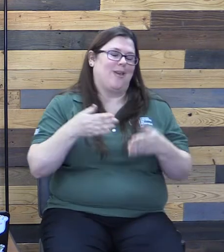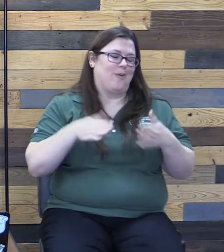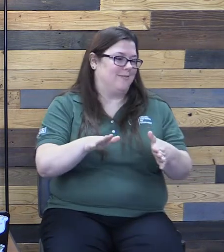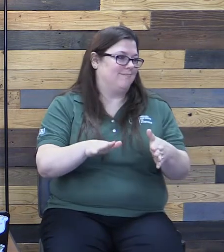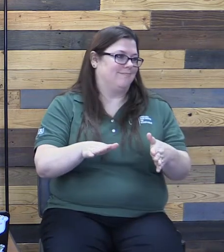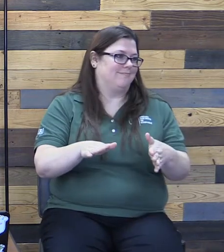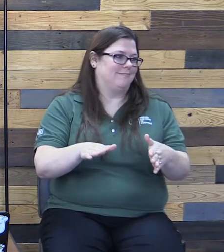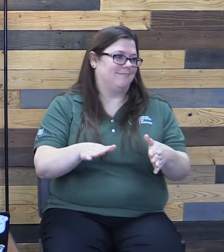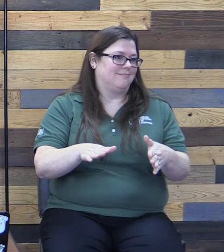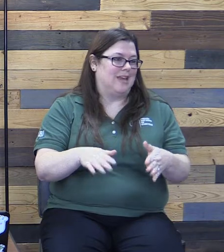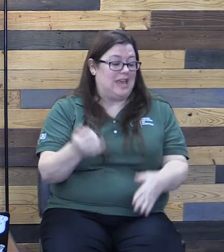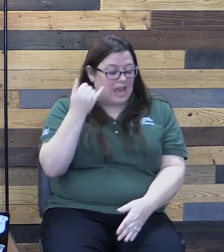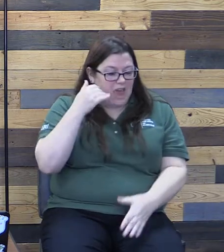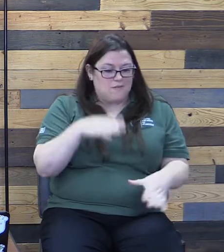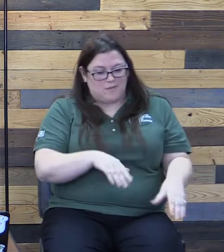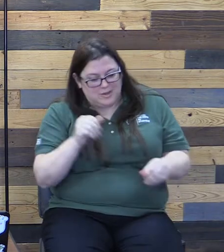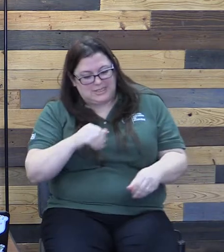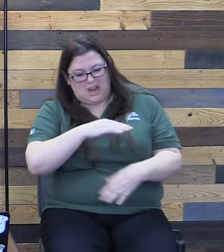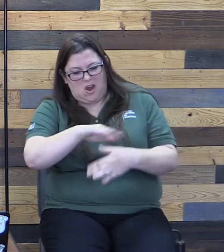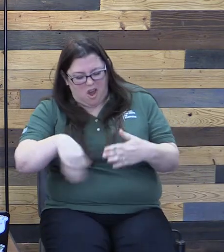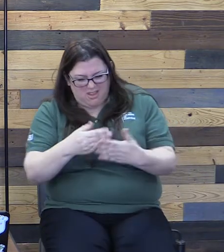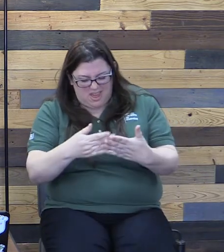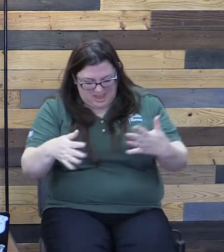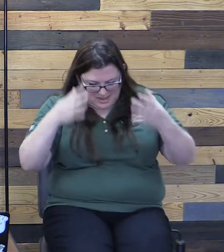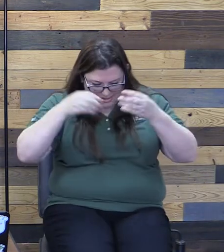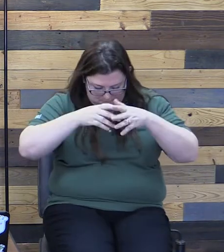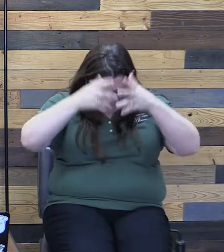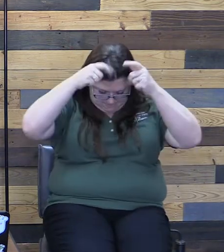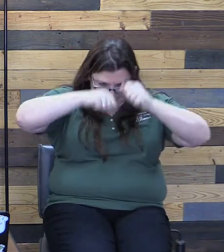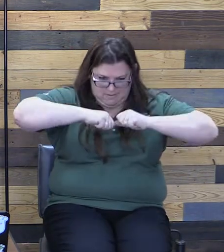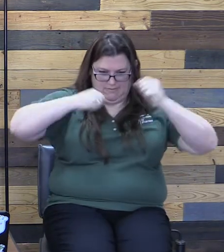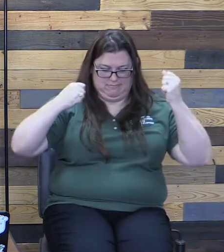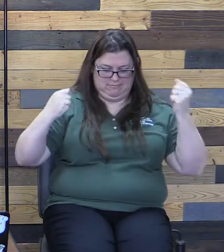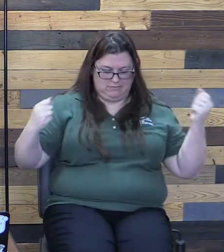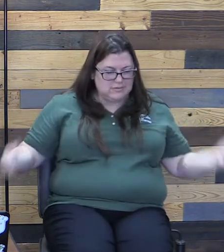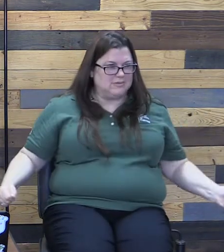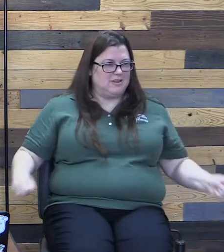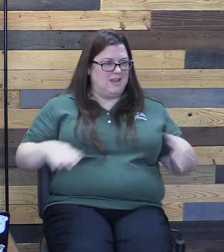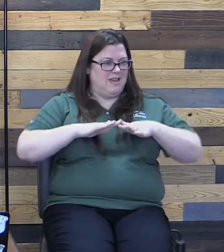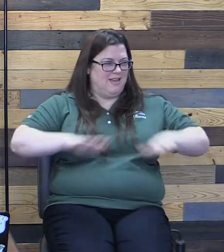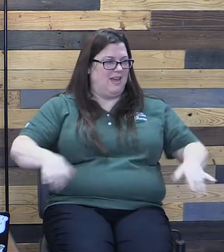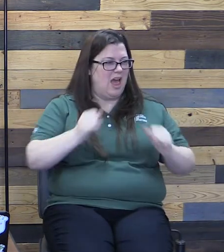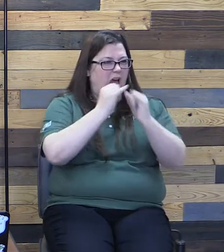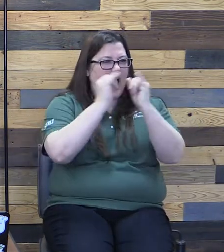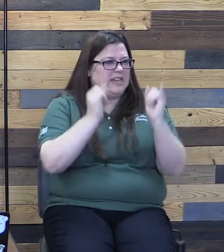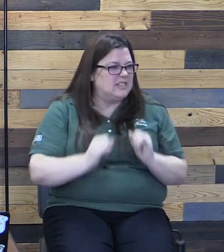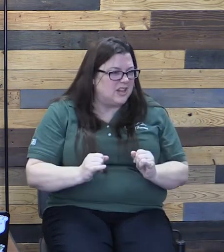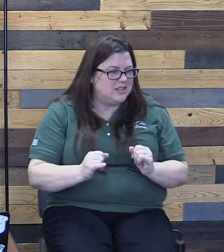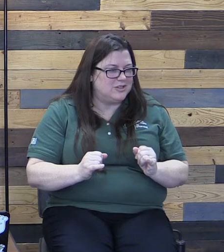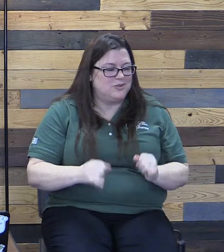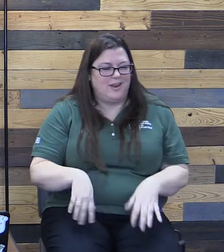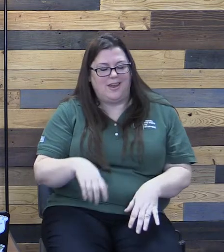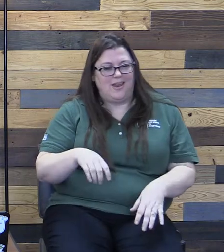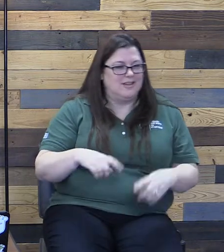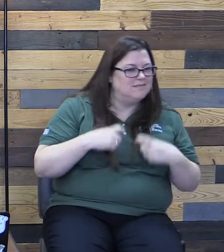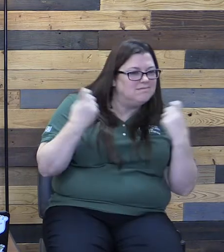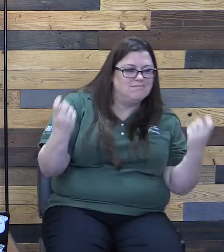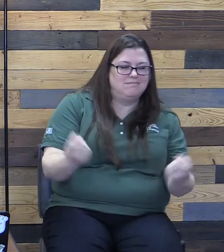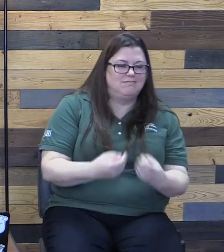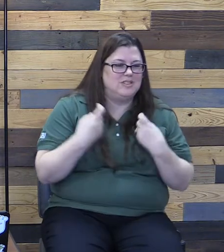So if we take all this stuff off, all this idolatry and immorality,